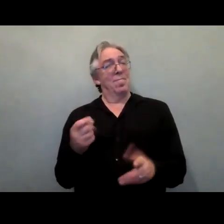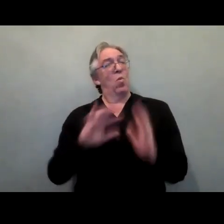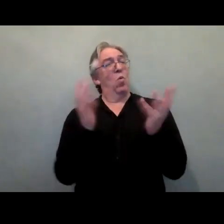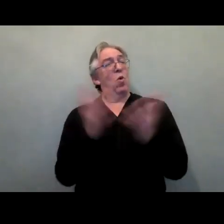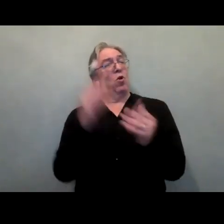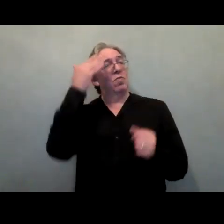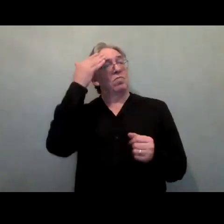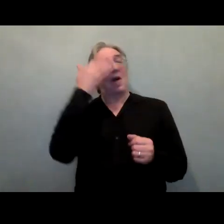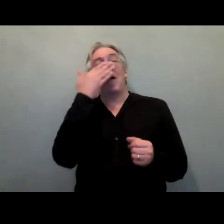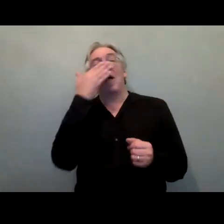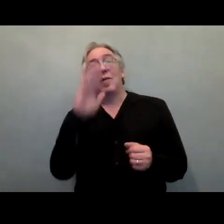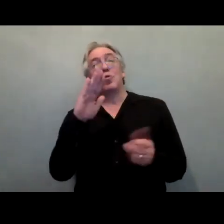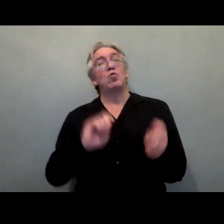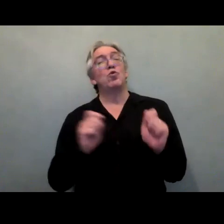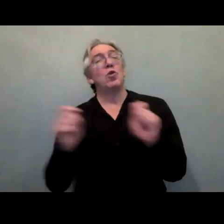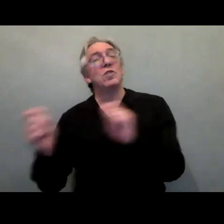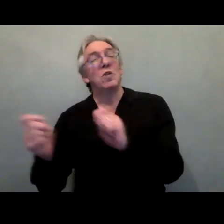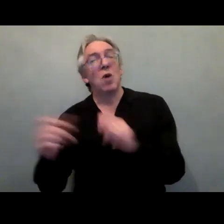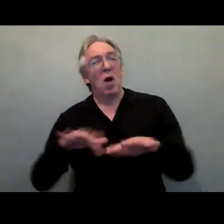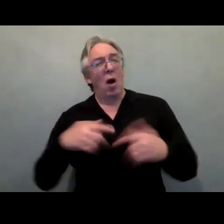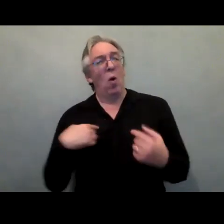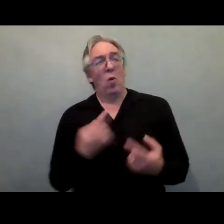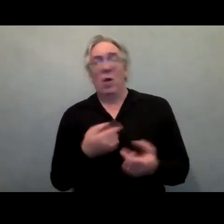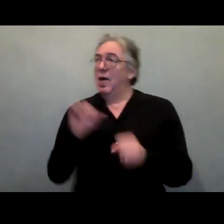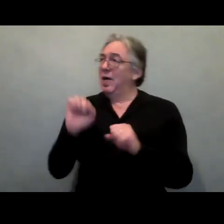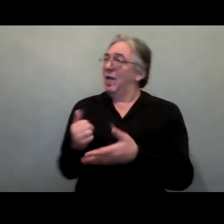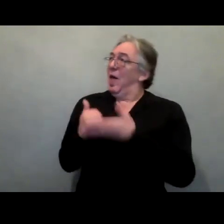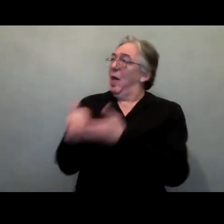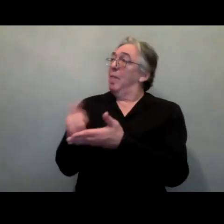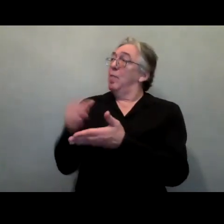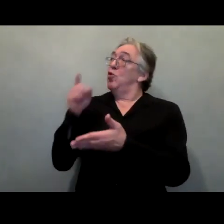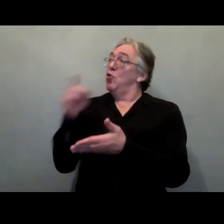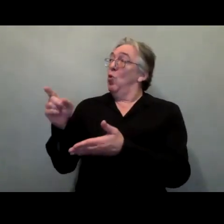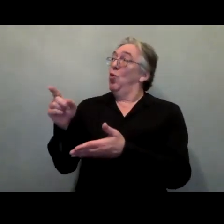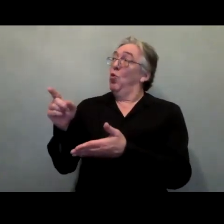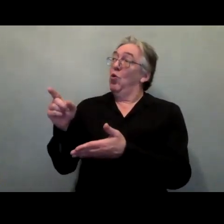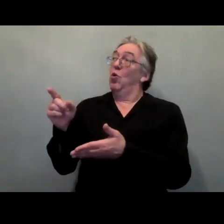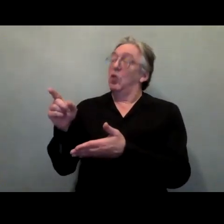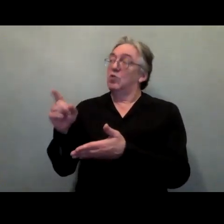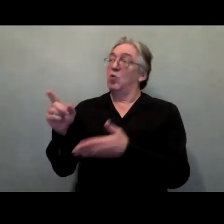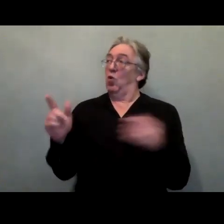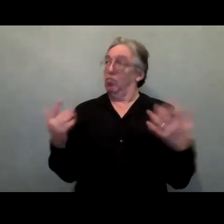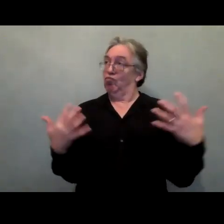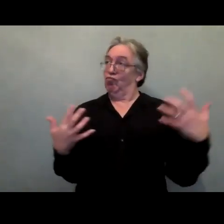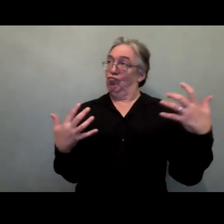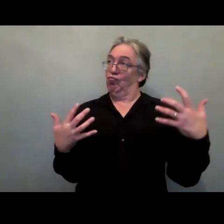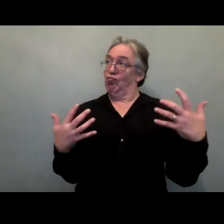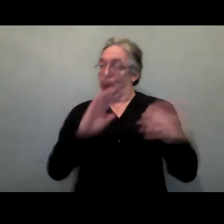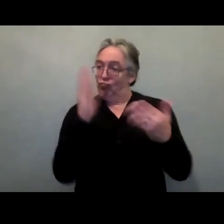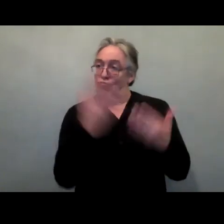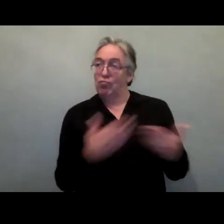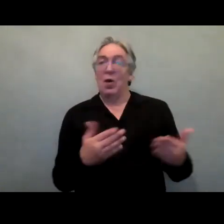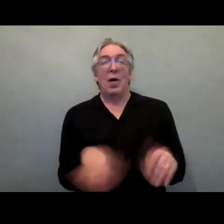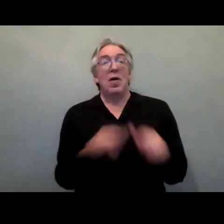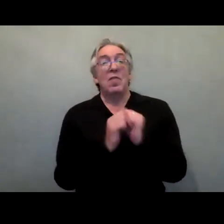easier together for you to deliver on your board level commitment to the ILO, to the Valuable 500, to